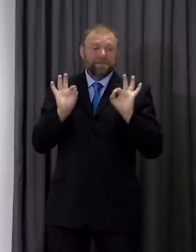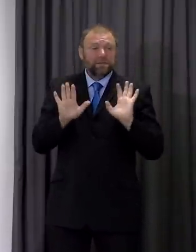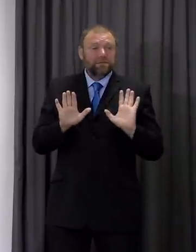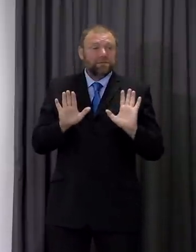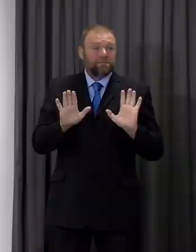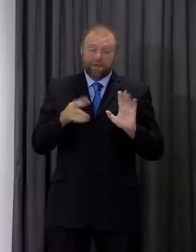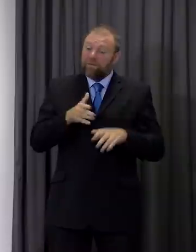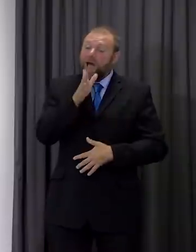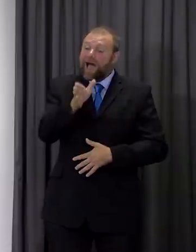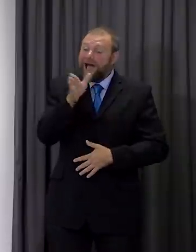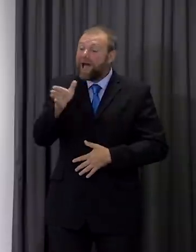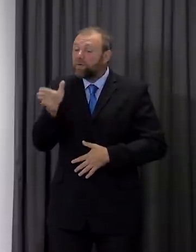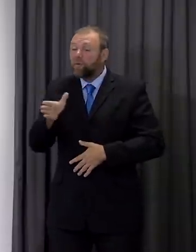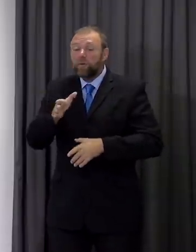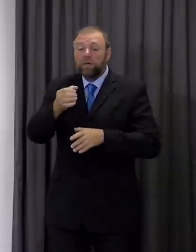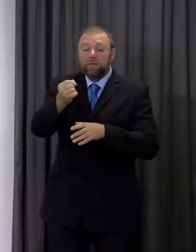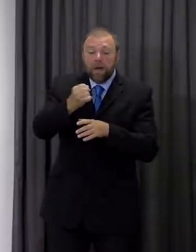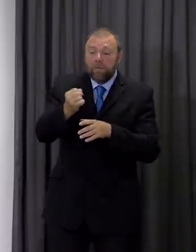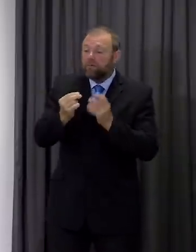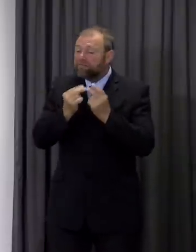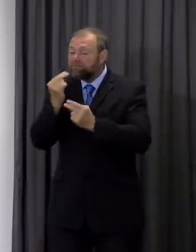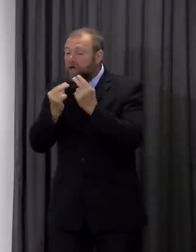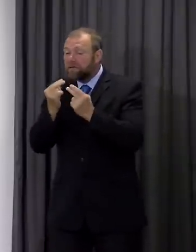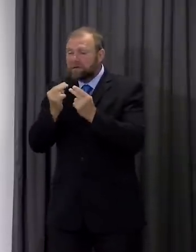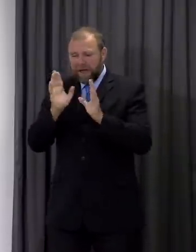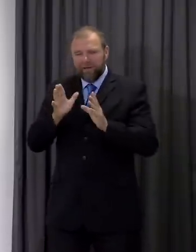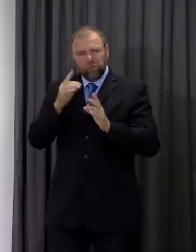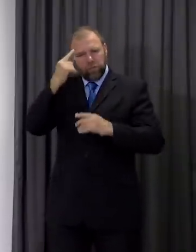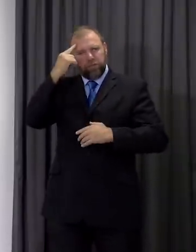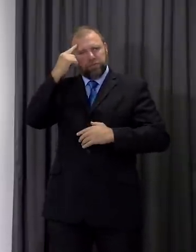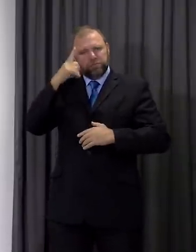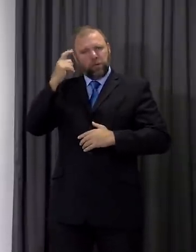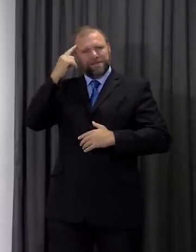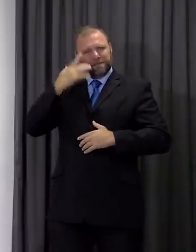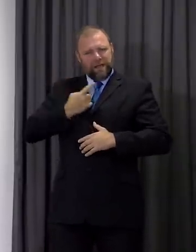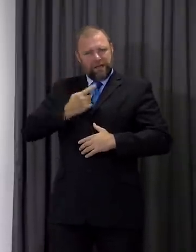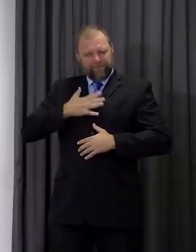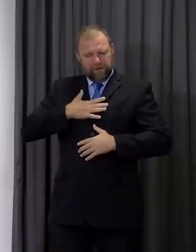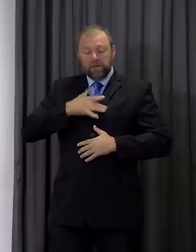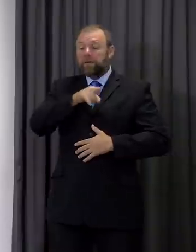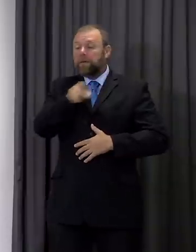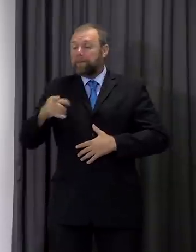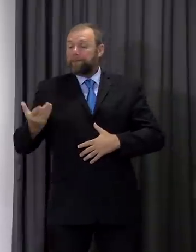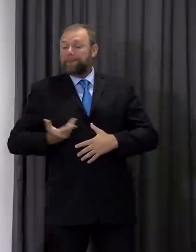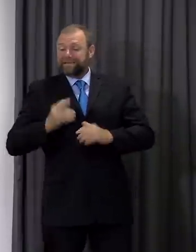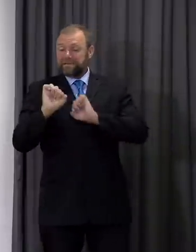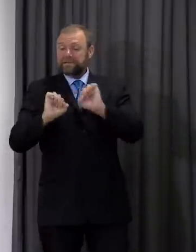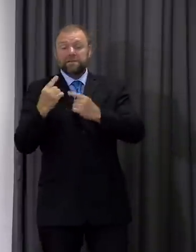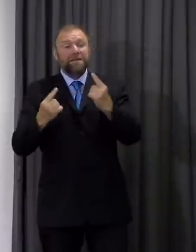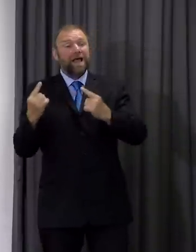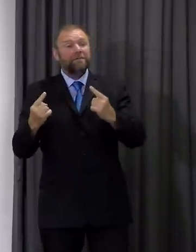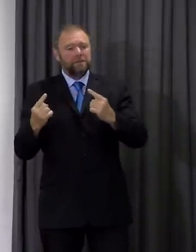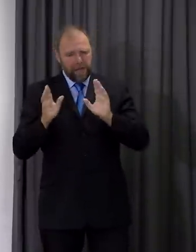that businesses need to make. They need to follow the rules. So businesses need to do their part and to be fair, local authorities have been visiting